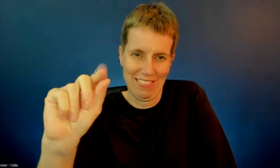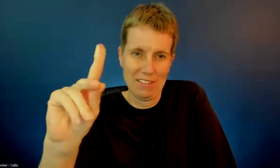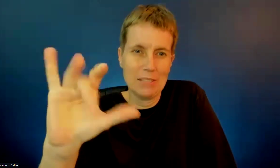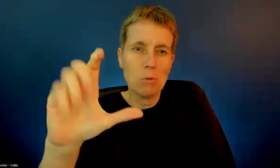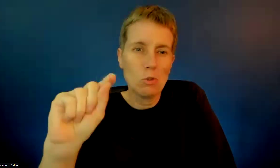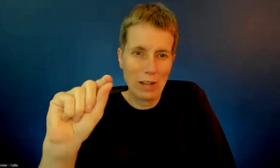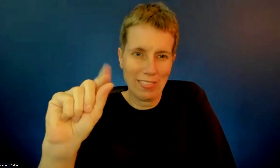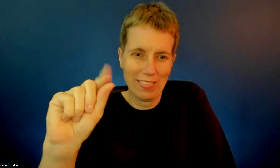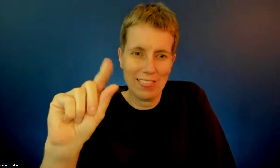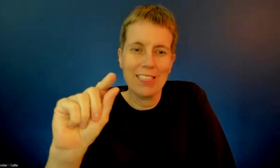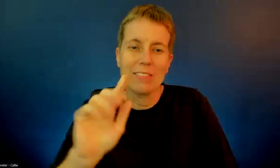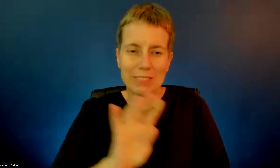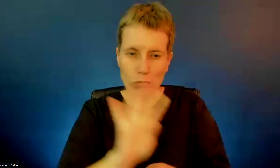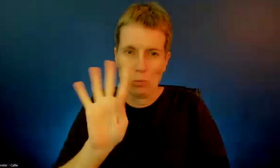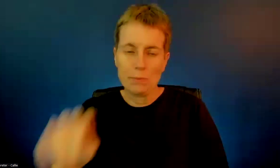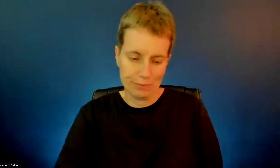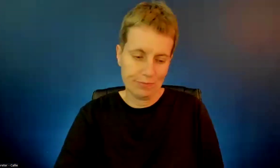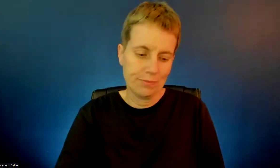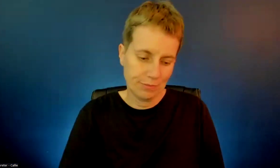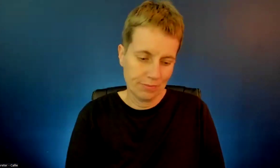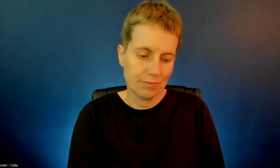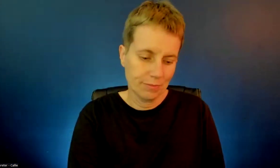Thank you, Alex. You're welcome.